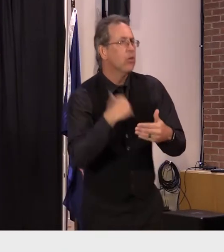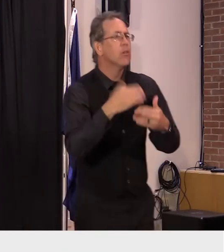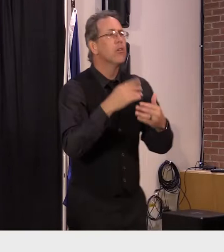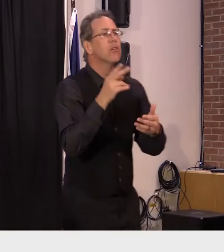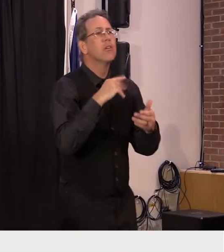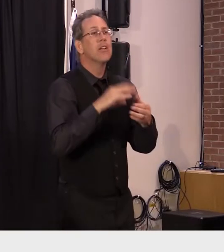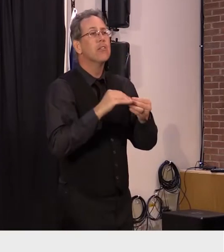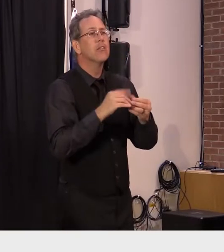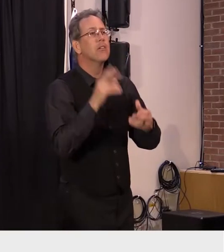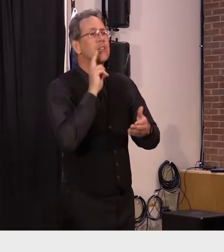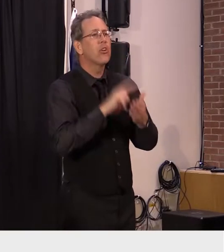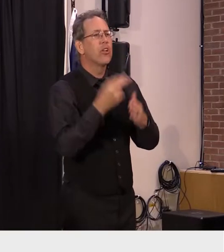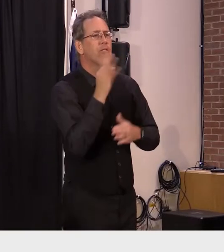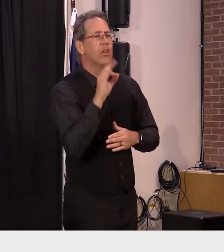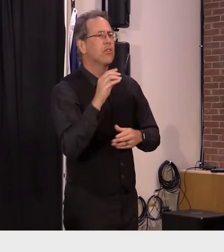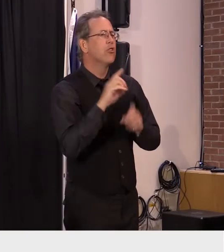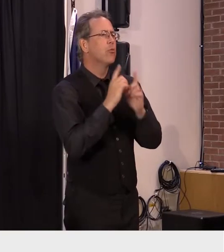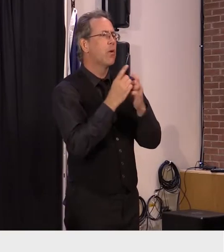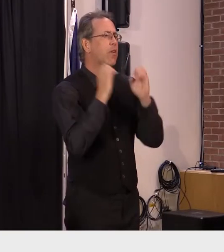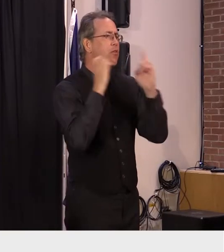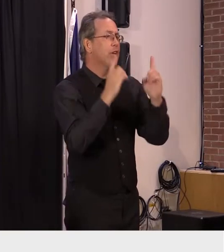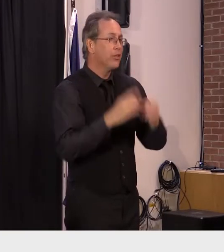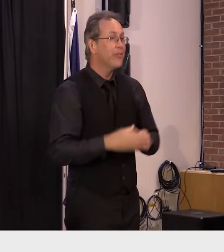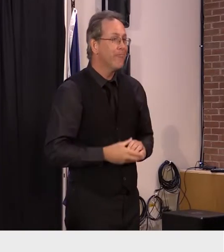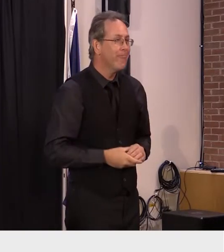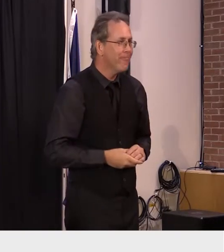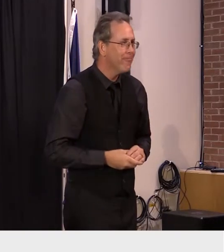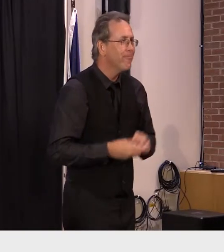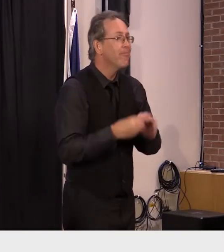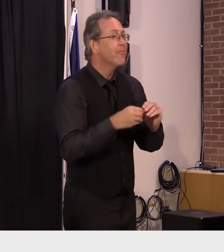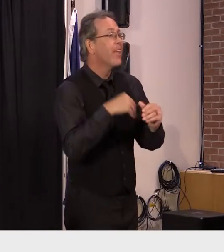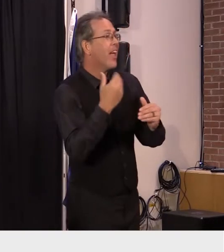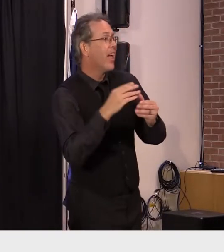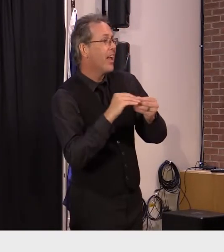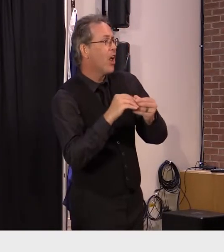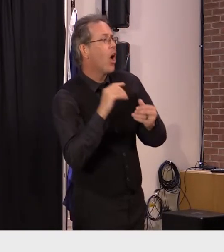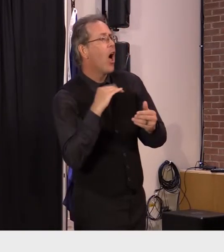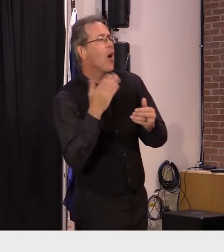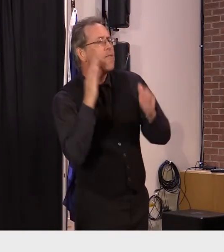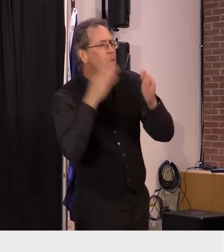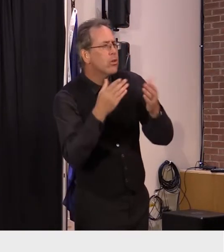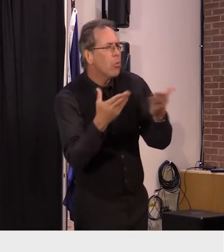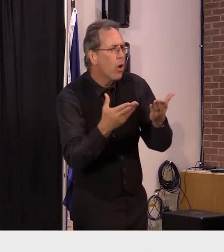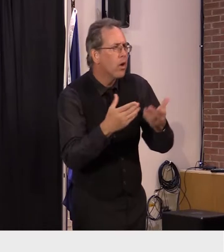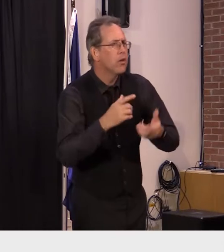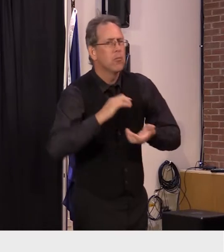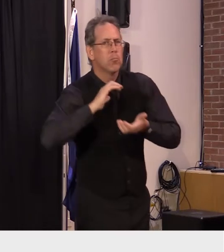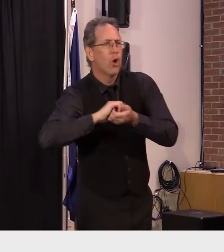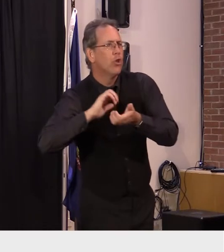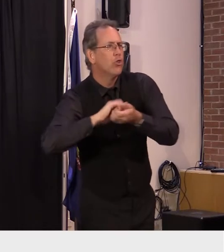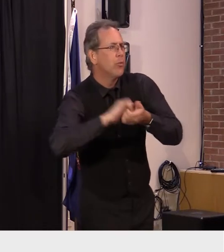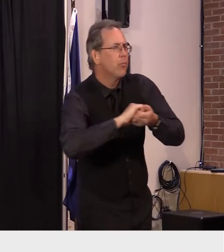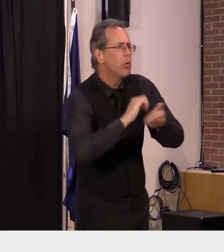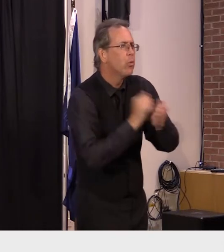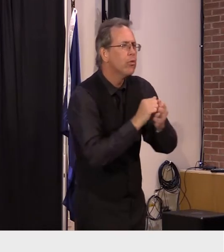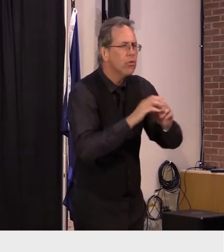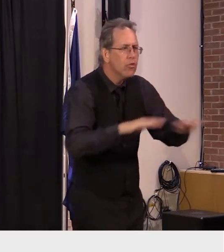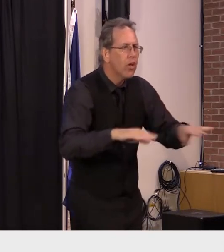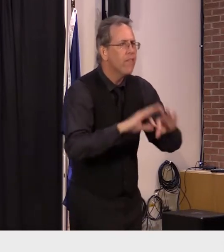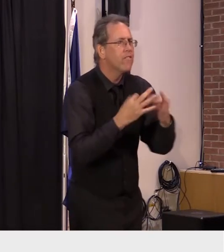of education and including the focus of our partnership on child and family well-being